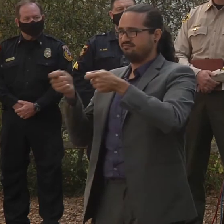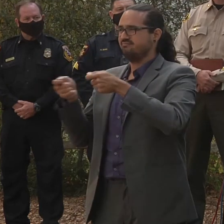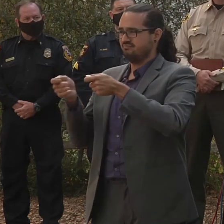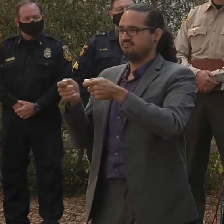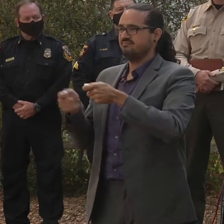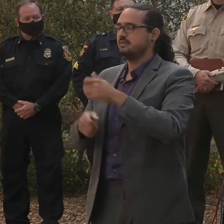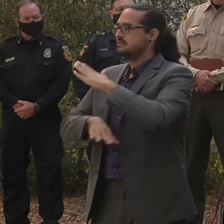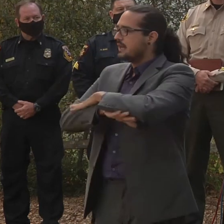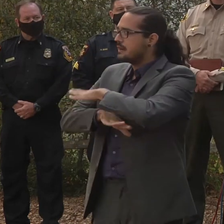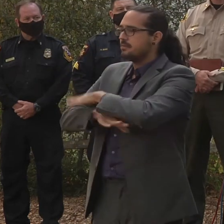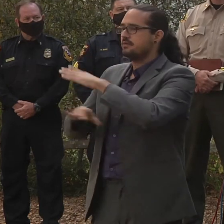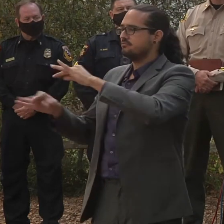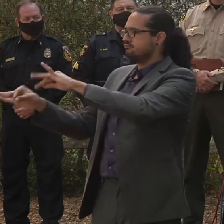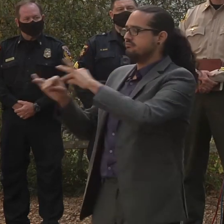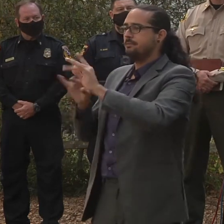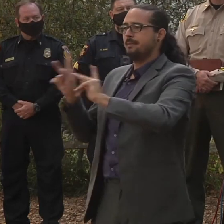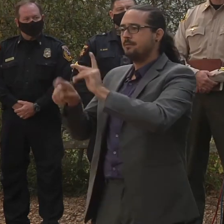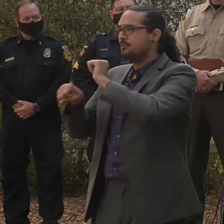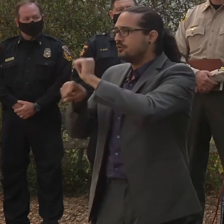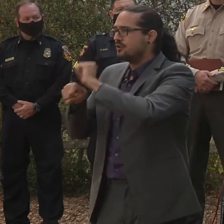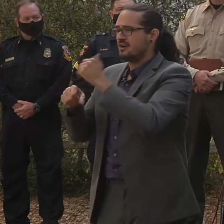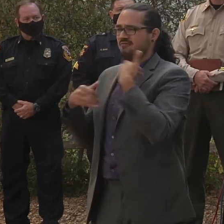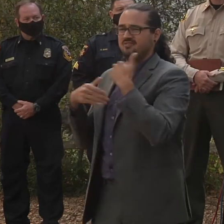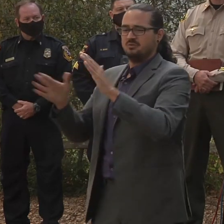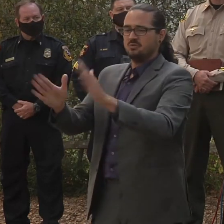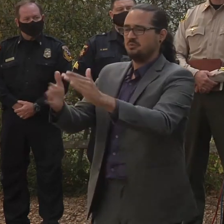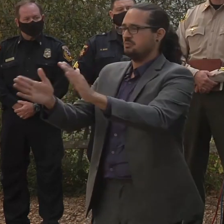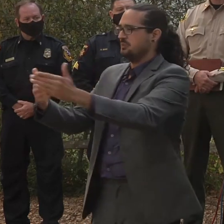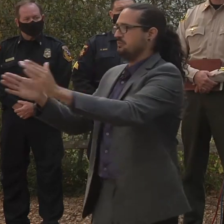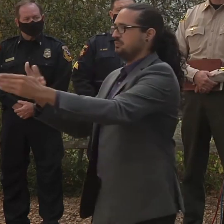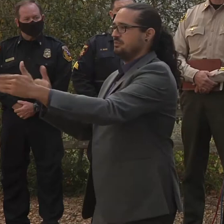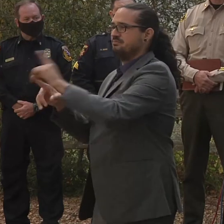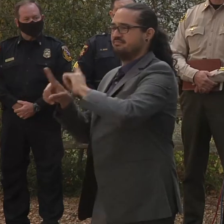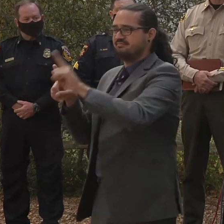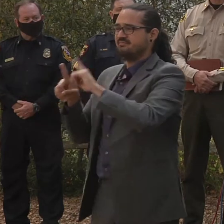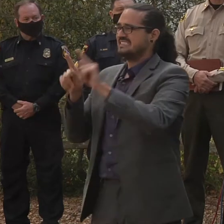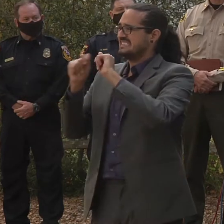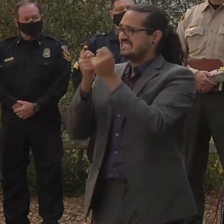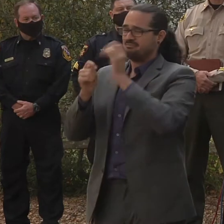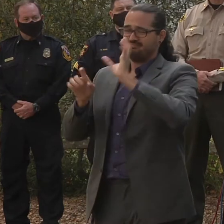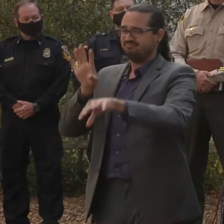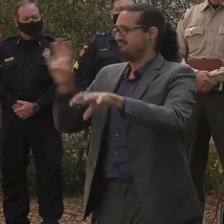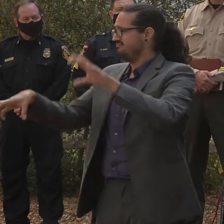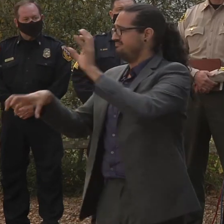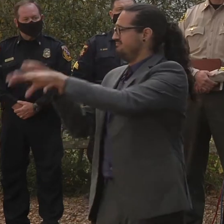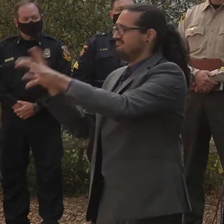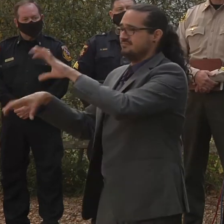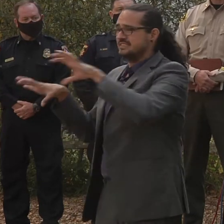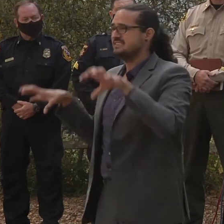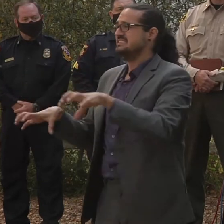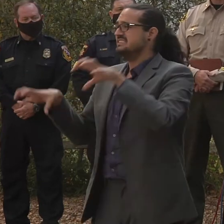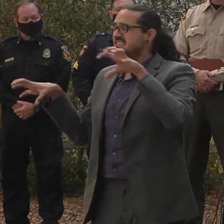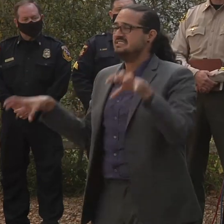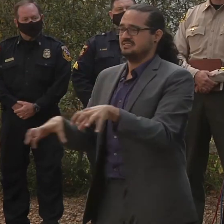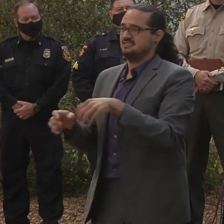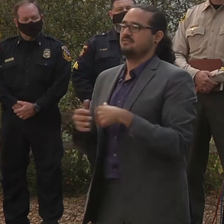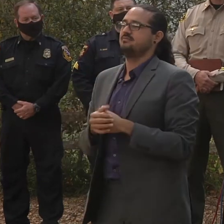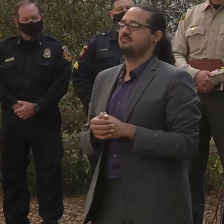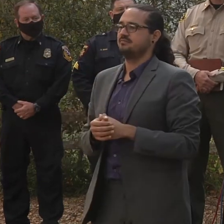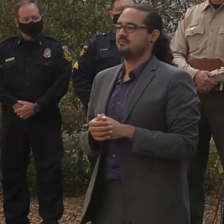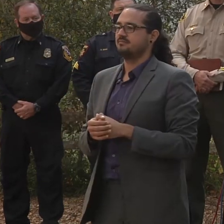room after room after room of teams. Whether they are law enforcement,